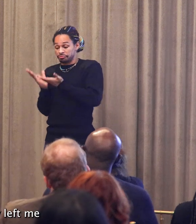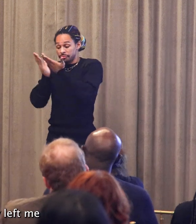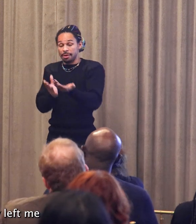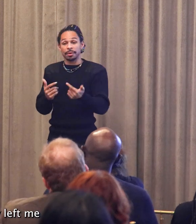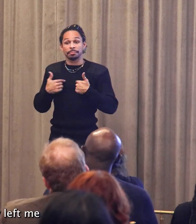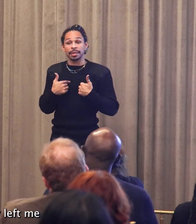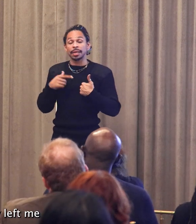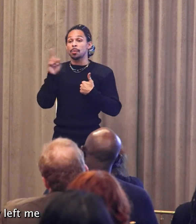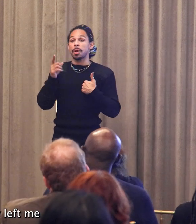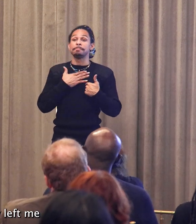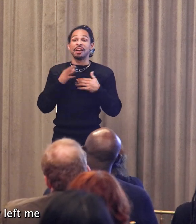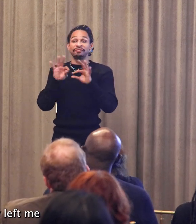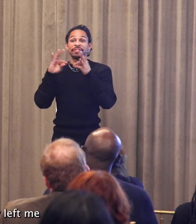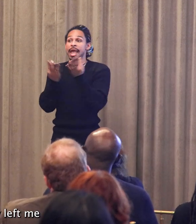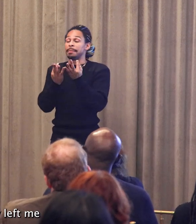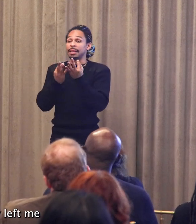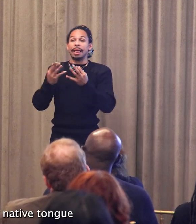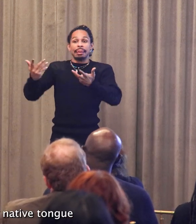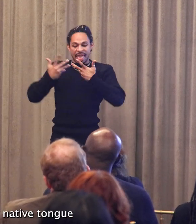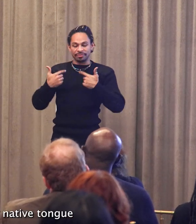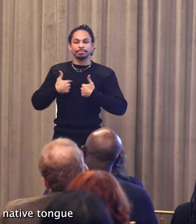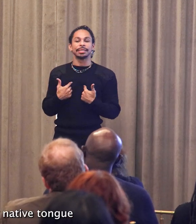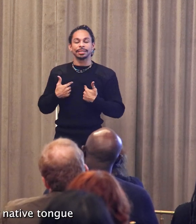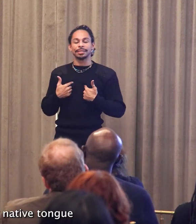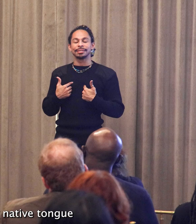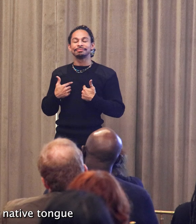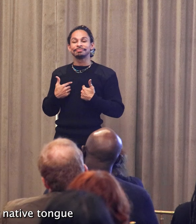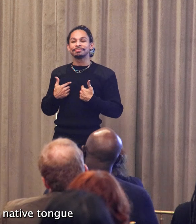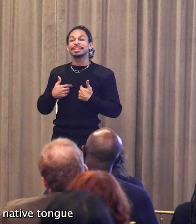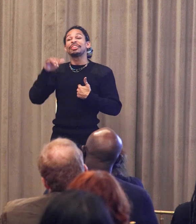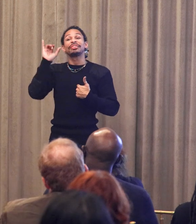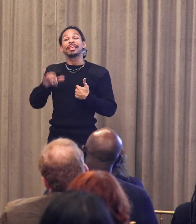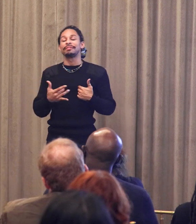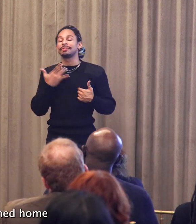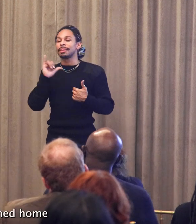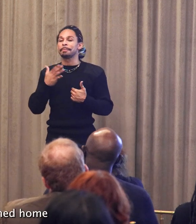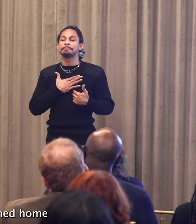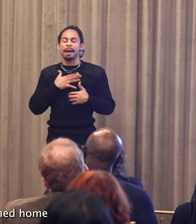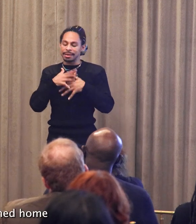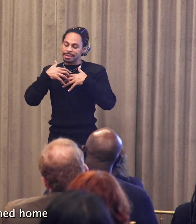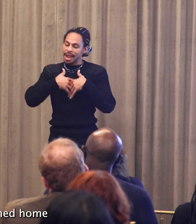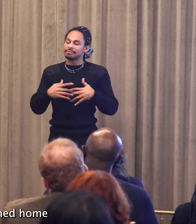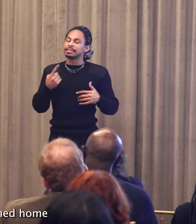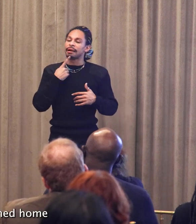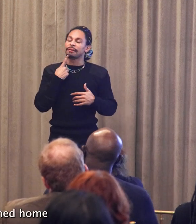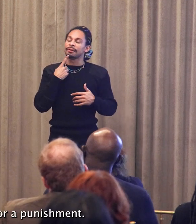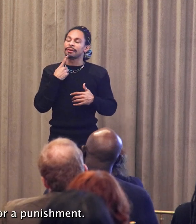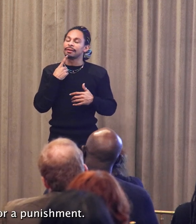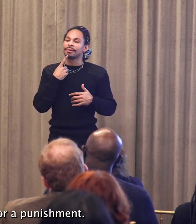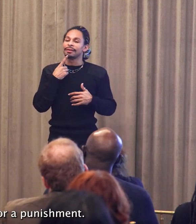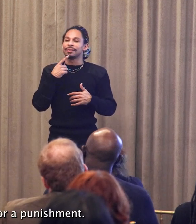and society left me, felt like it was my native tongue and a cherished home